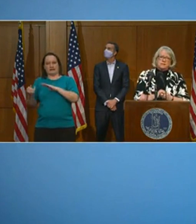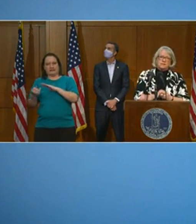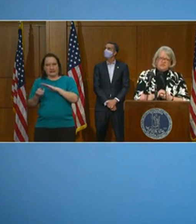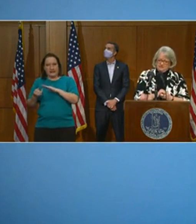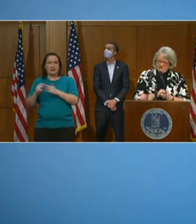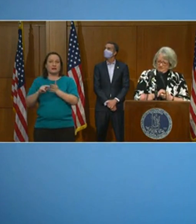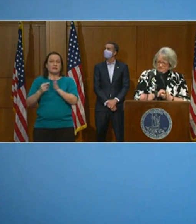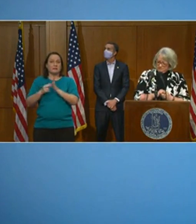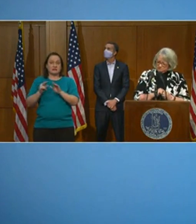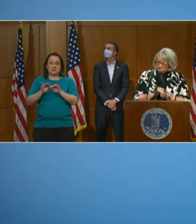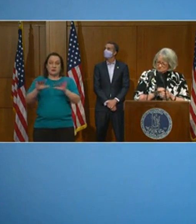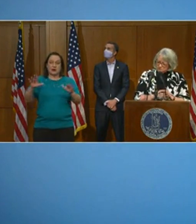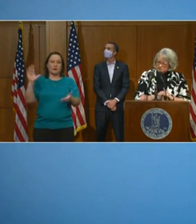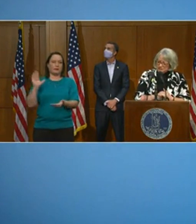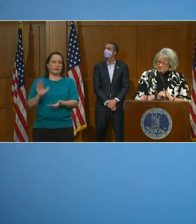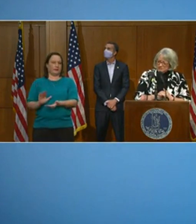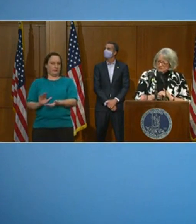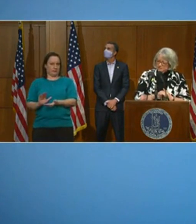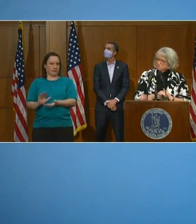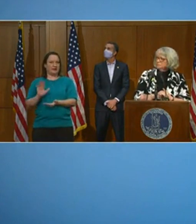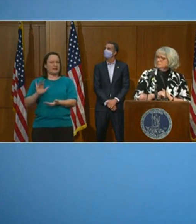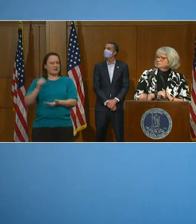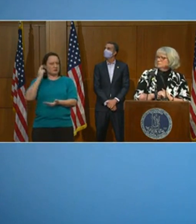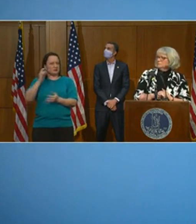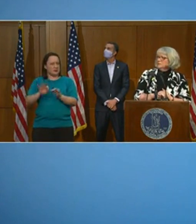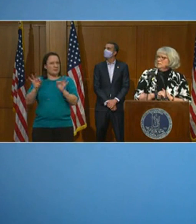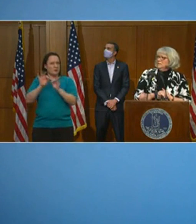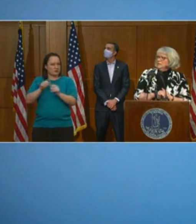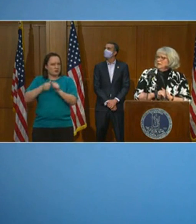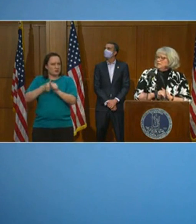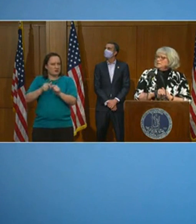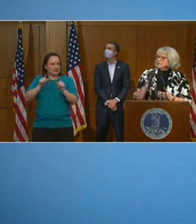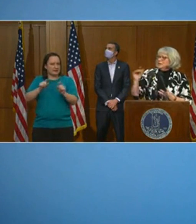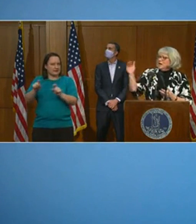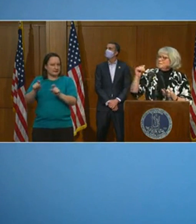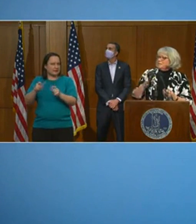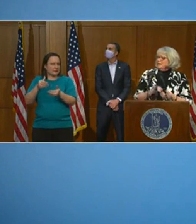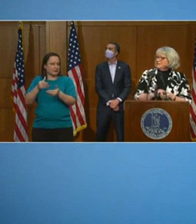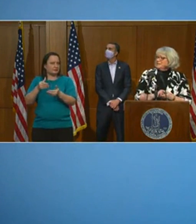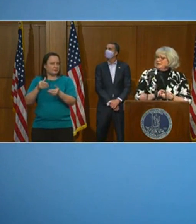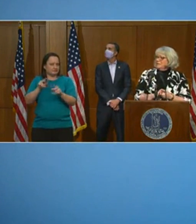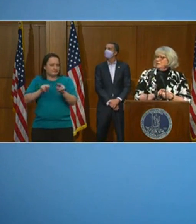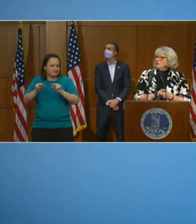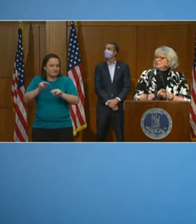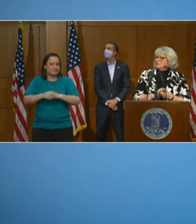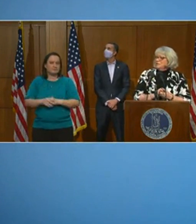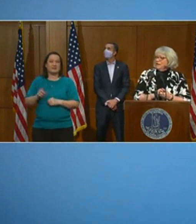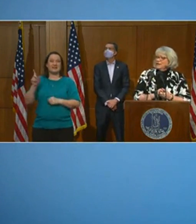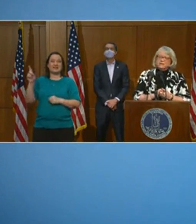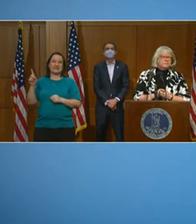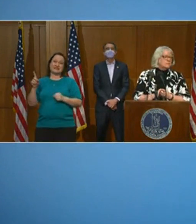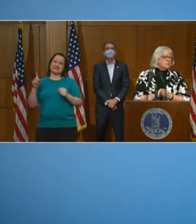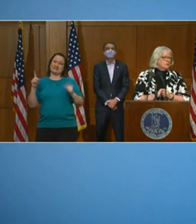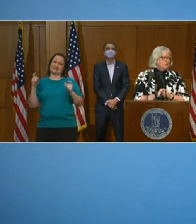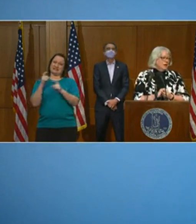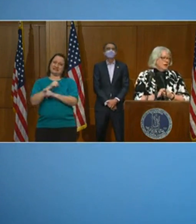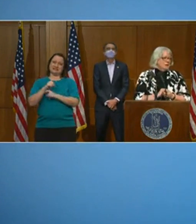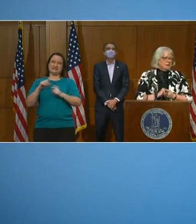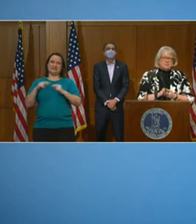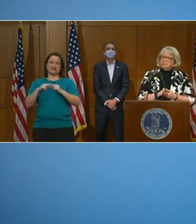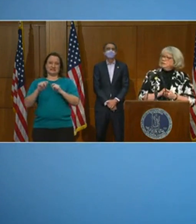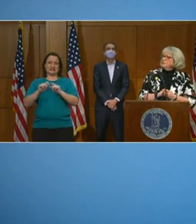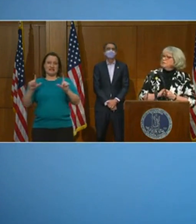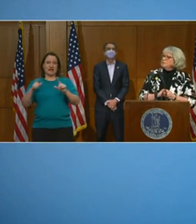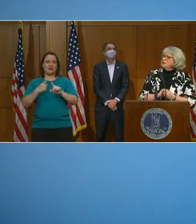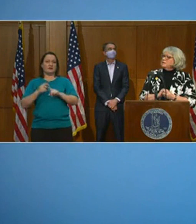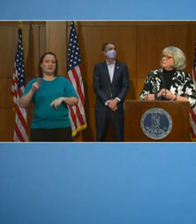follow this closely and see this. Next slide. This is a complicated slide for all of us to look at. comes from the UVA